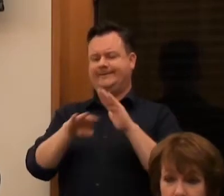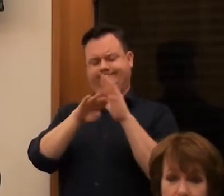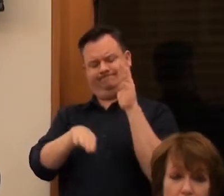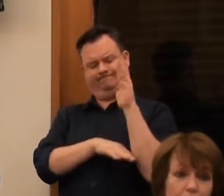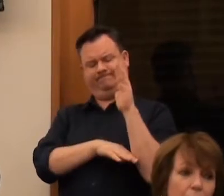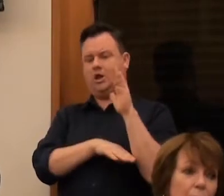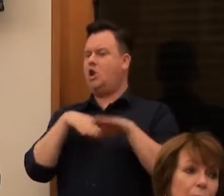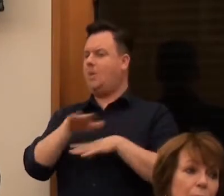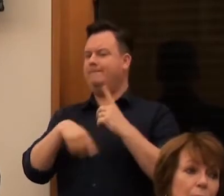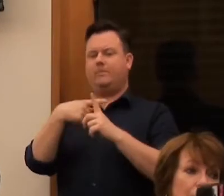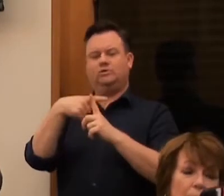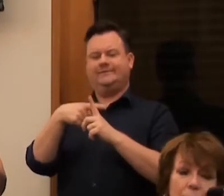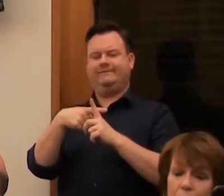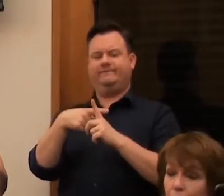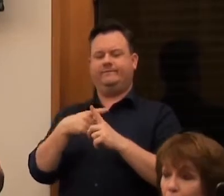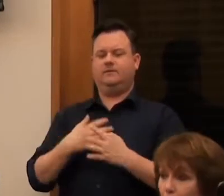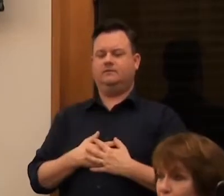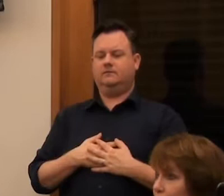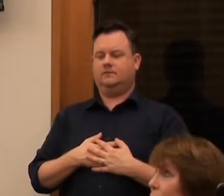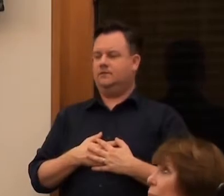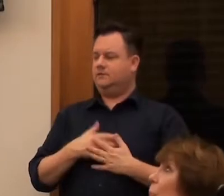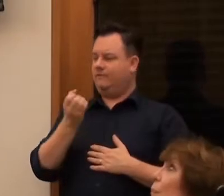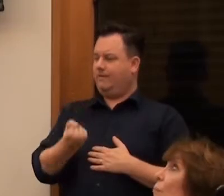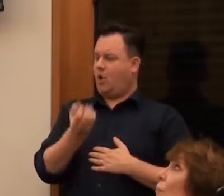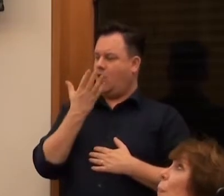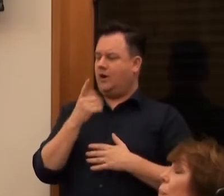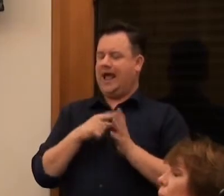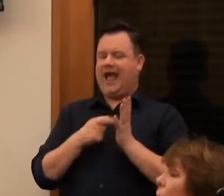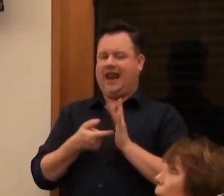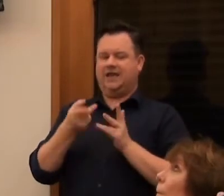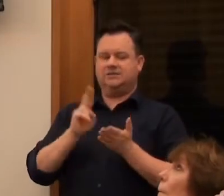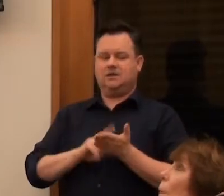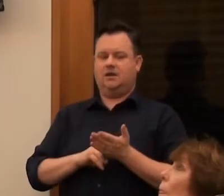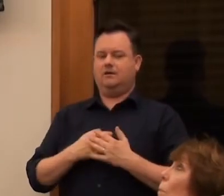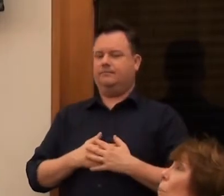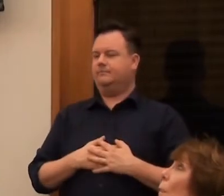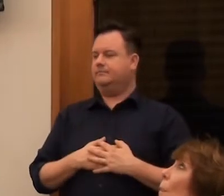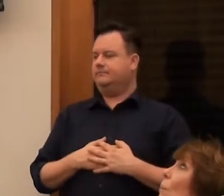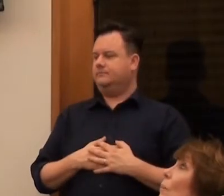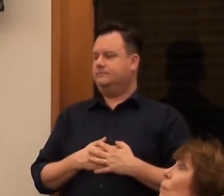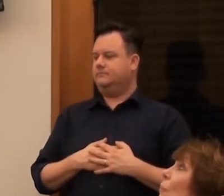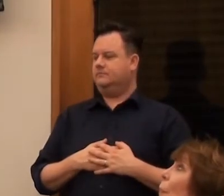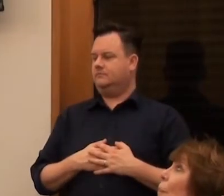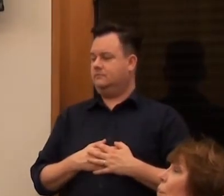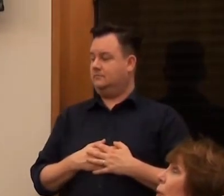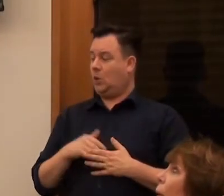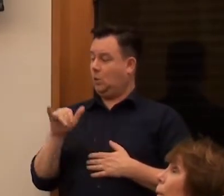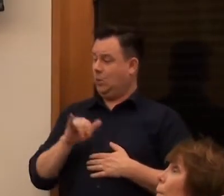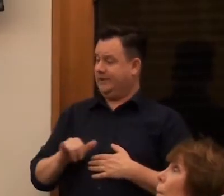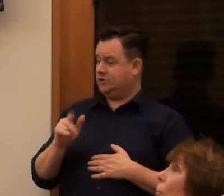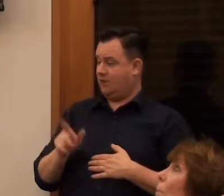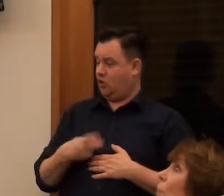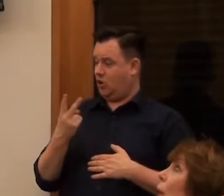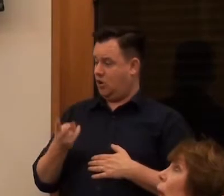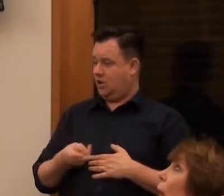I was in the picture of Dan, which I think is a bit further wrong. Which one do you want to Can you keep